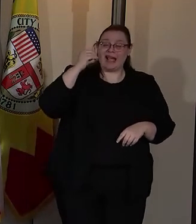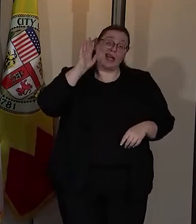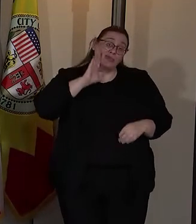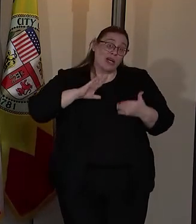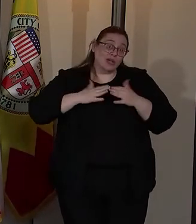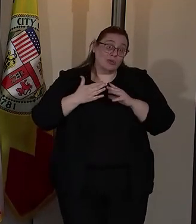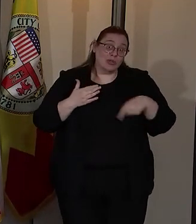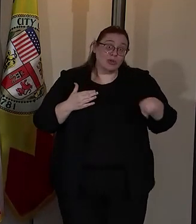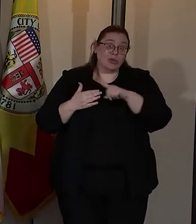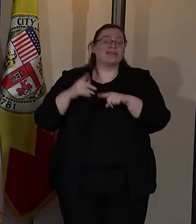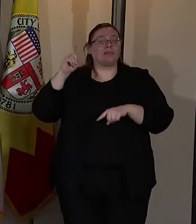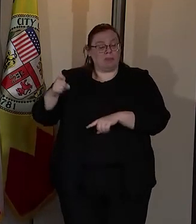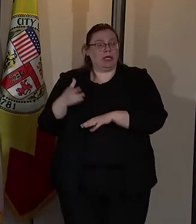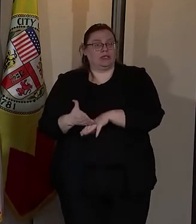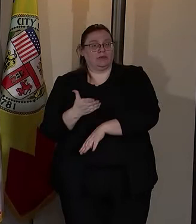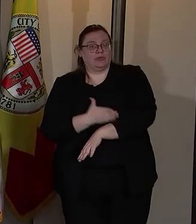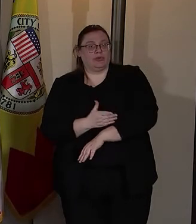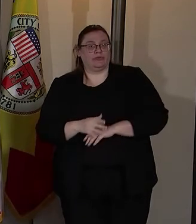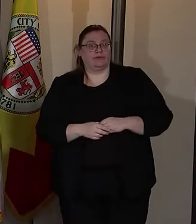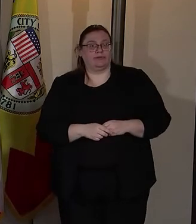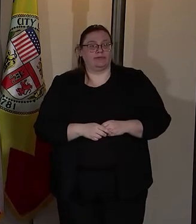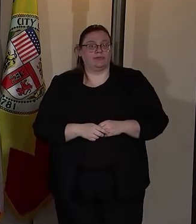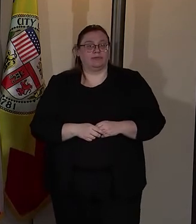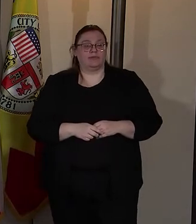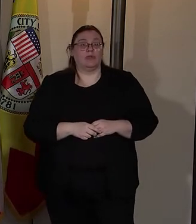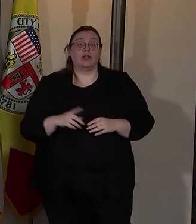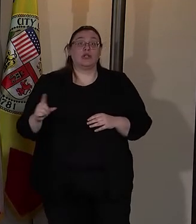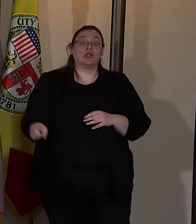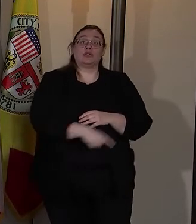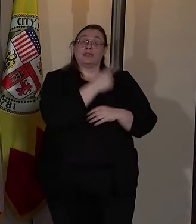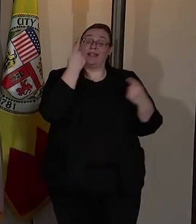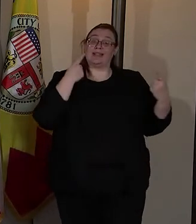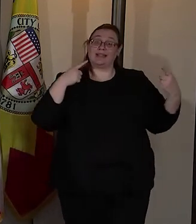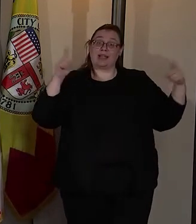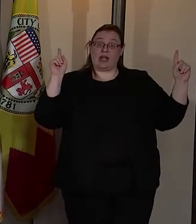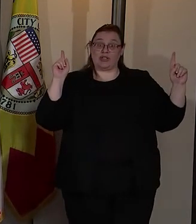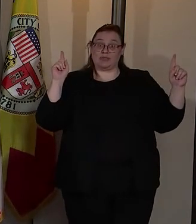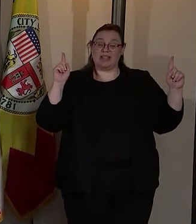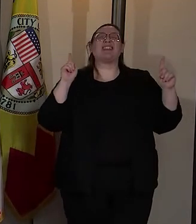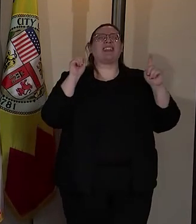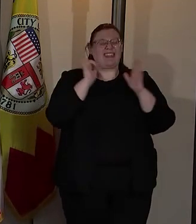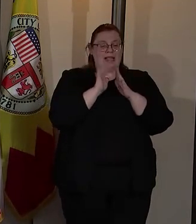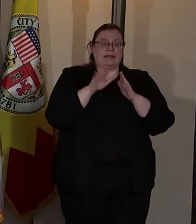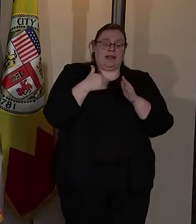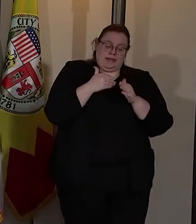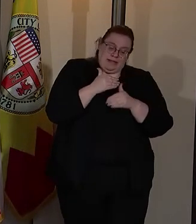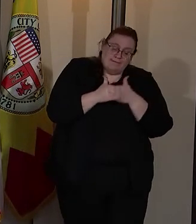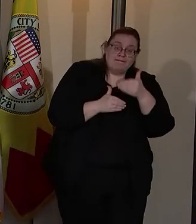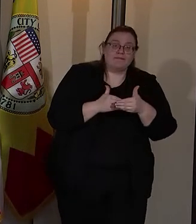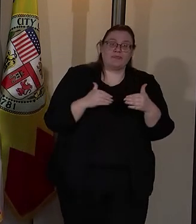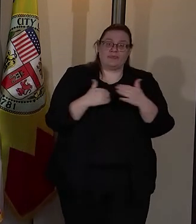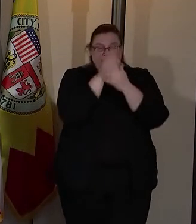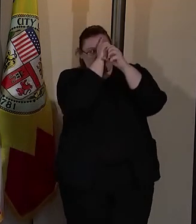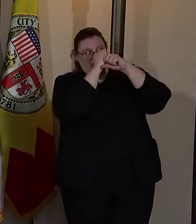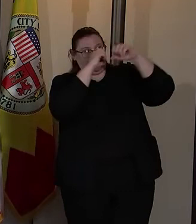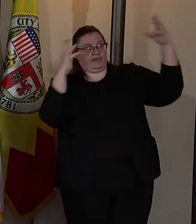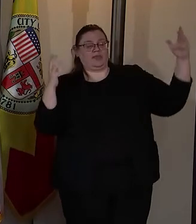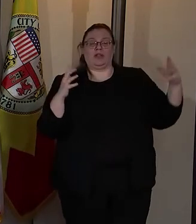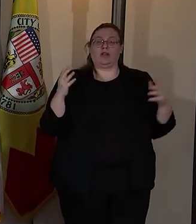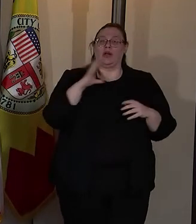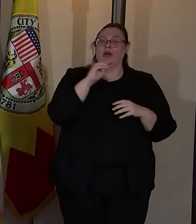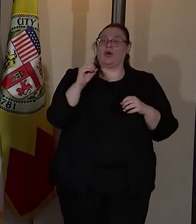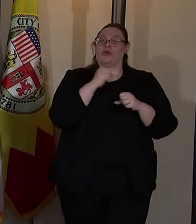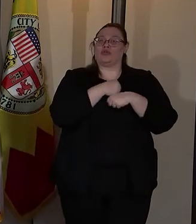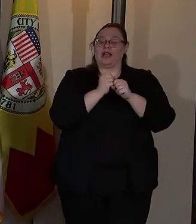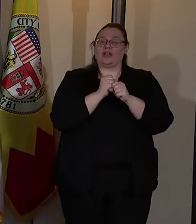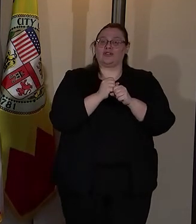communities, must improve. Today's announcement is that next step in reimagining in the co-creation of public safety